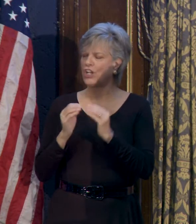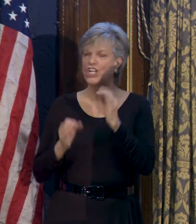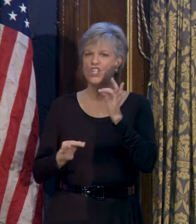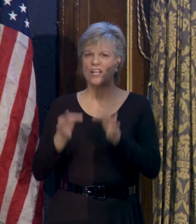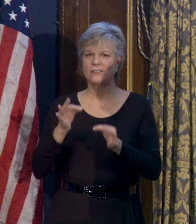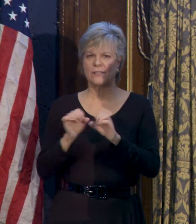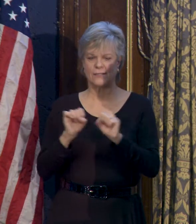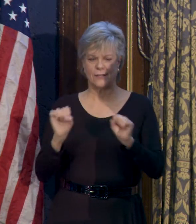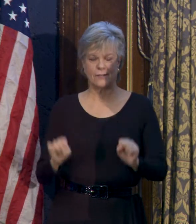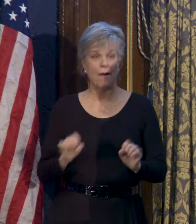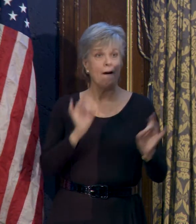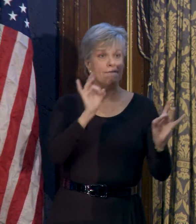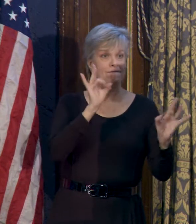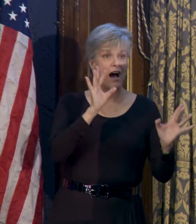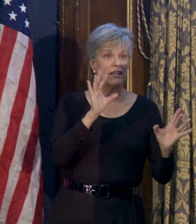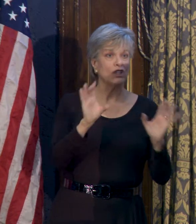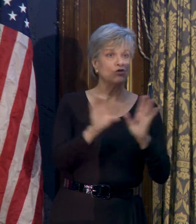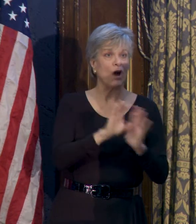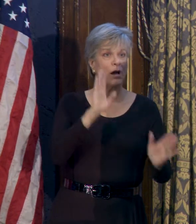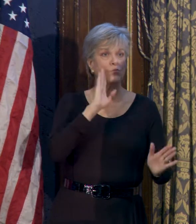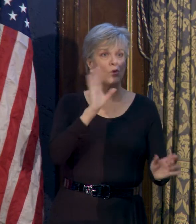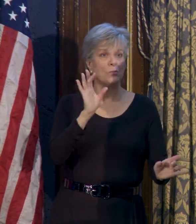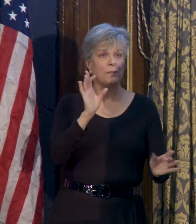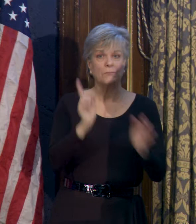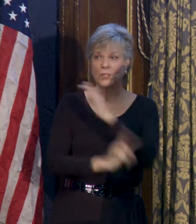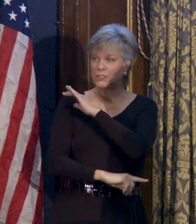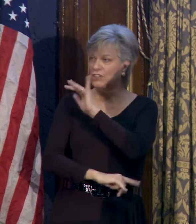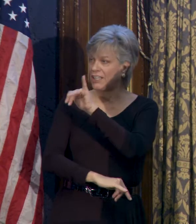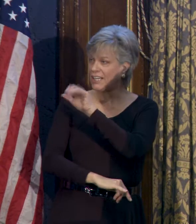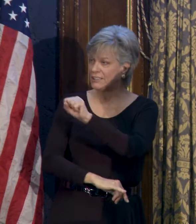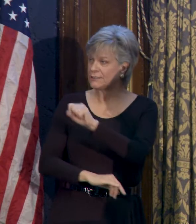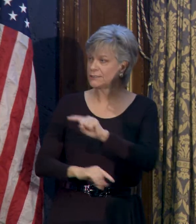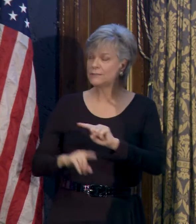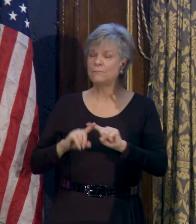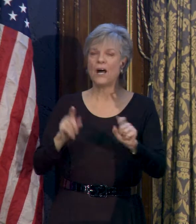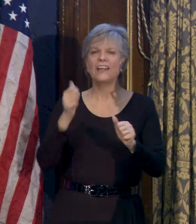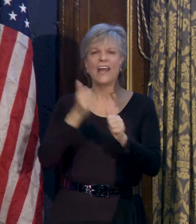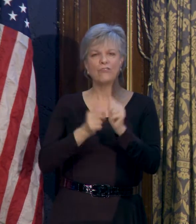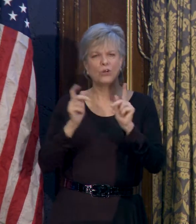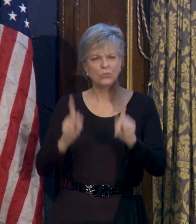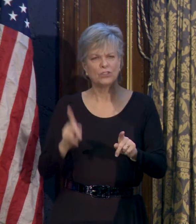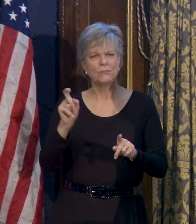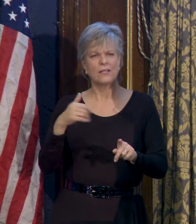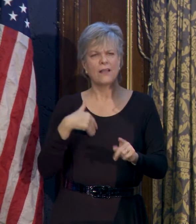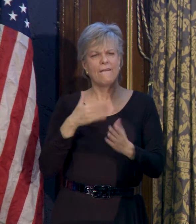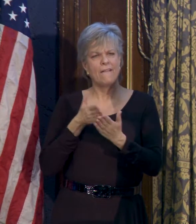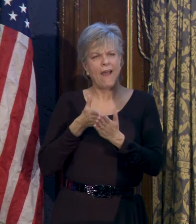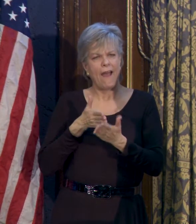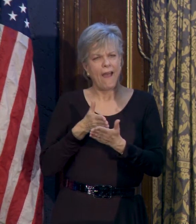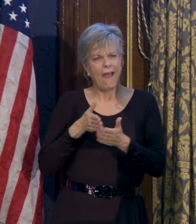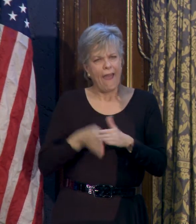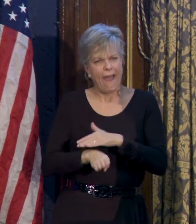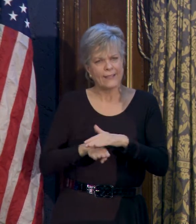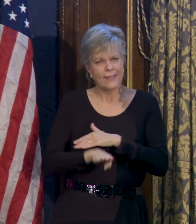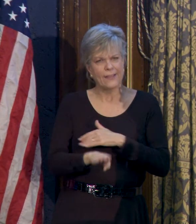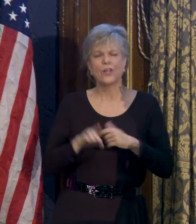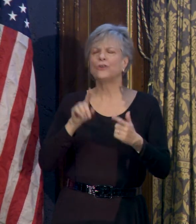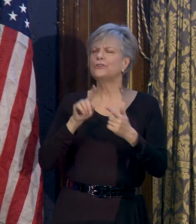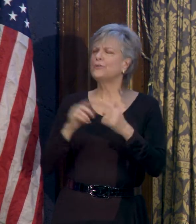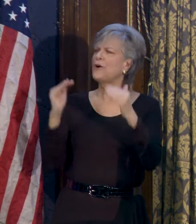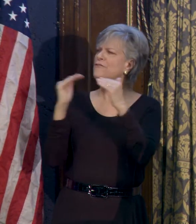put, violent crime will be punished, but at the same time, every person must have access to fair treatment,